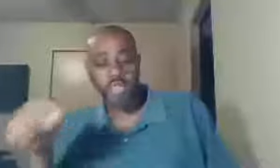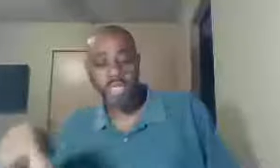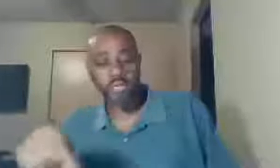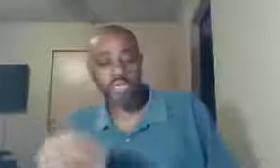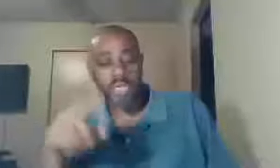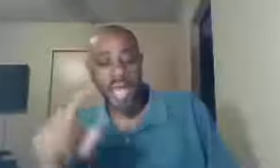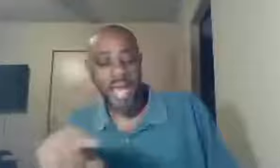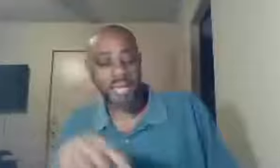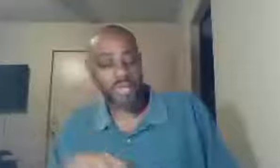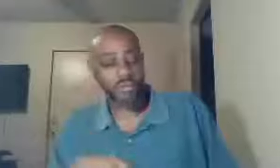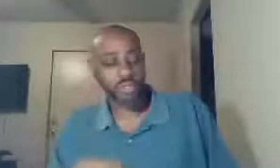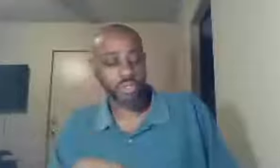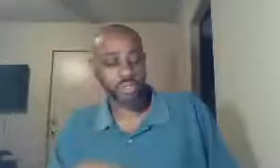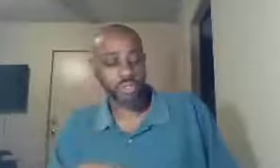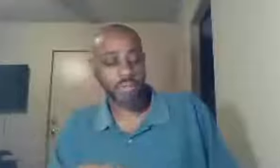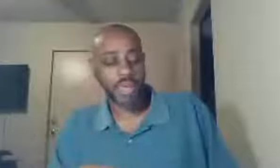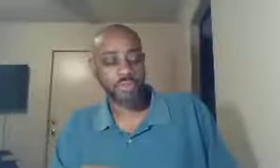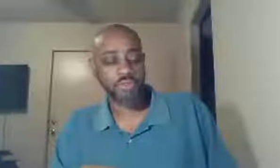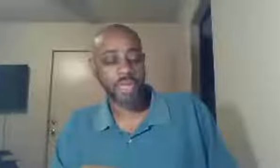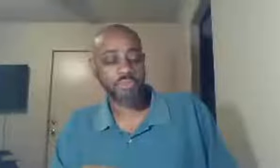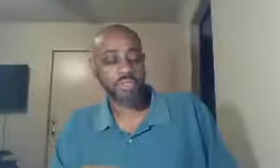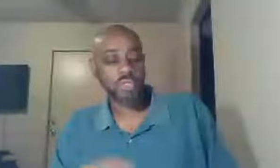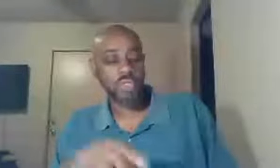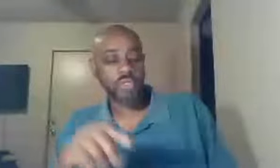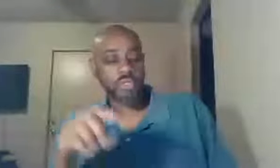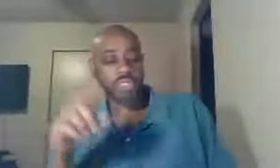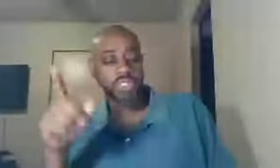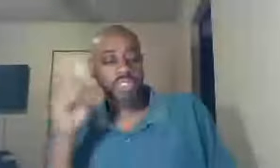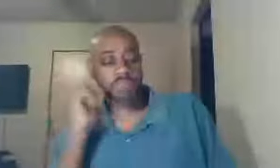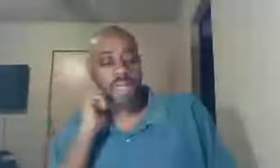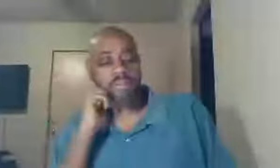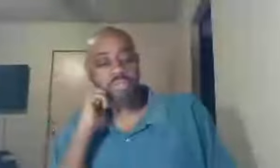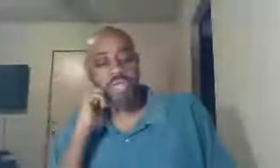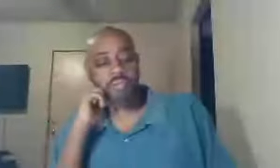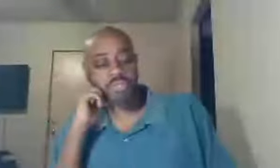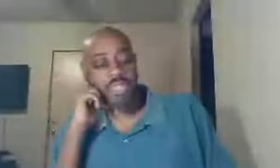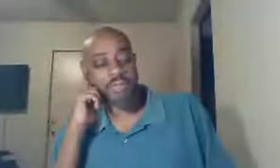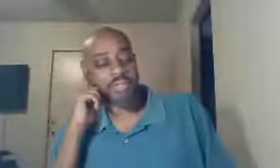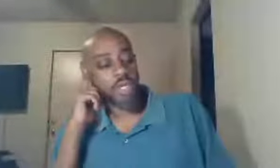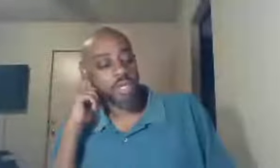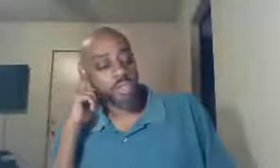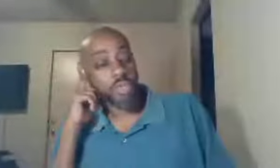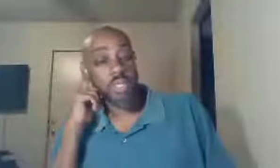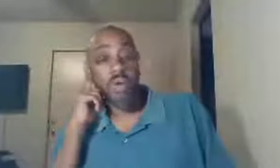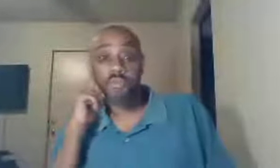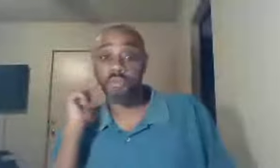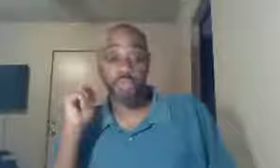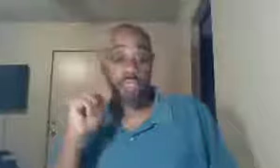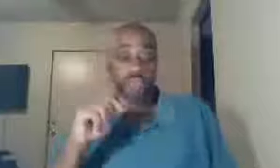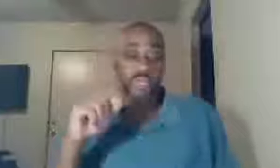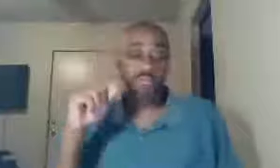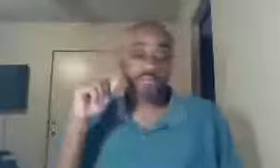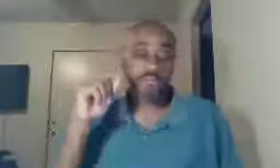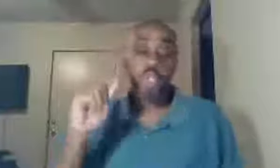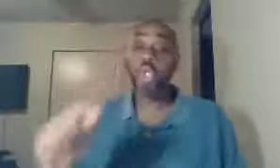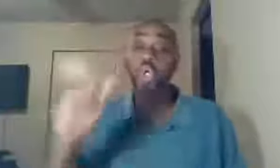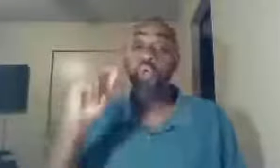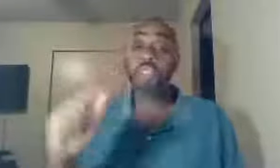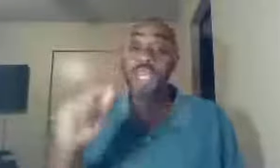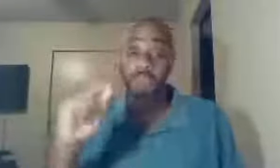iniquity, I never knew you, Matthew chapter, you can see this in Matthew chapter 7, 21 through 23, Luke chapter